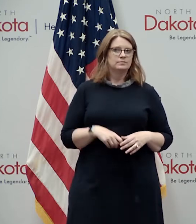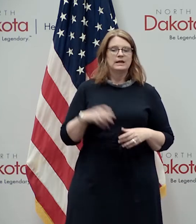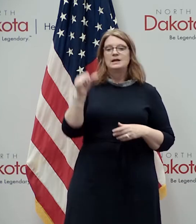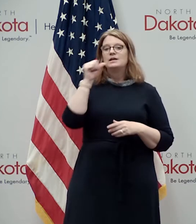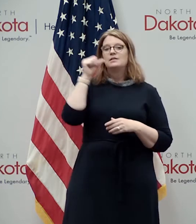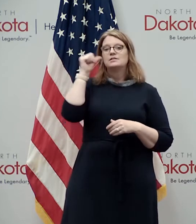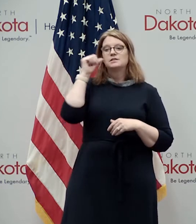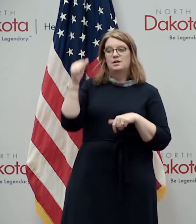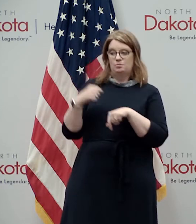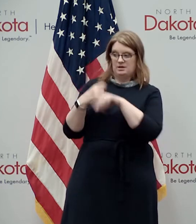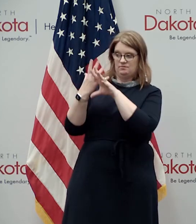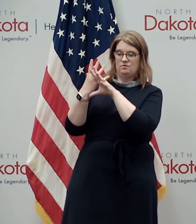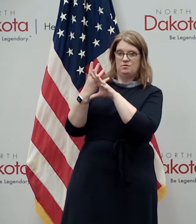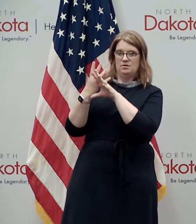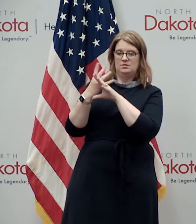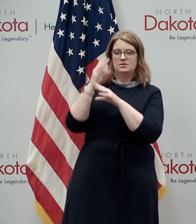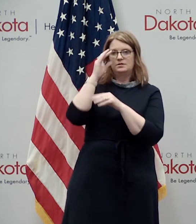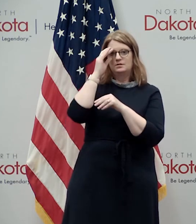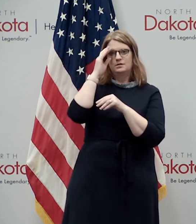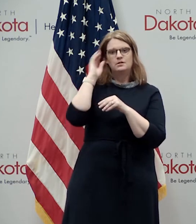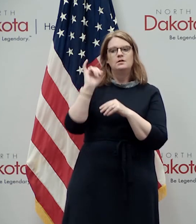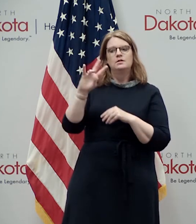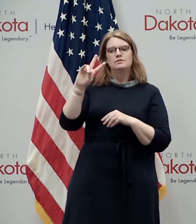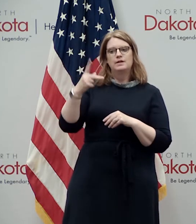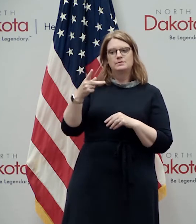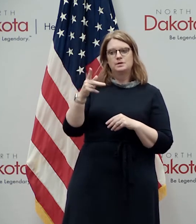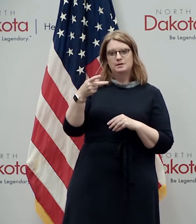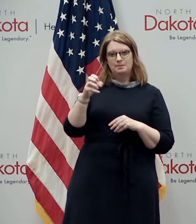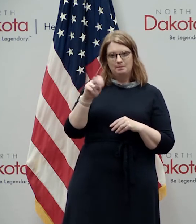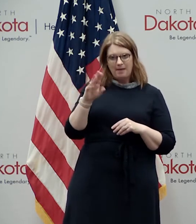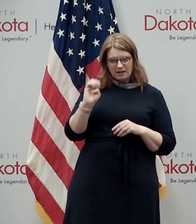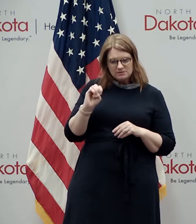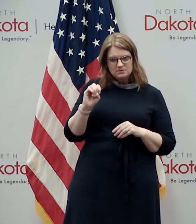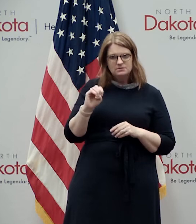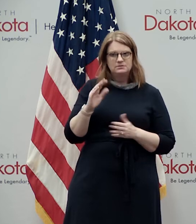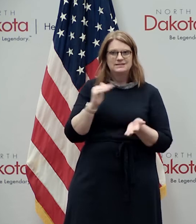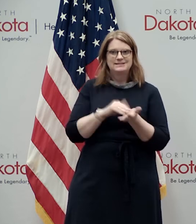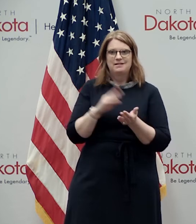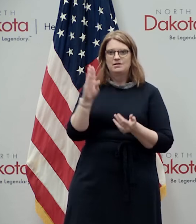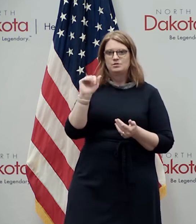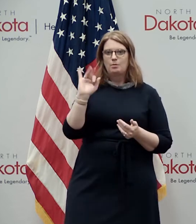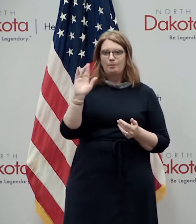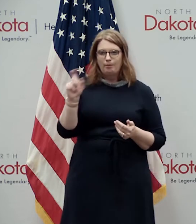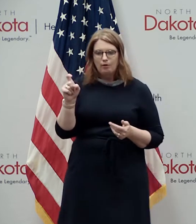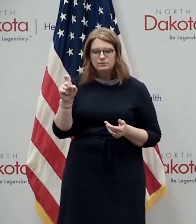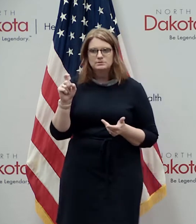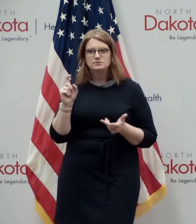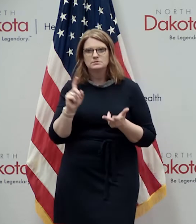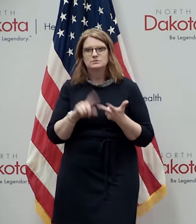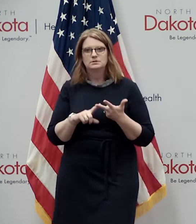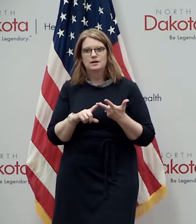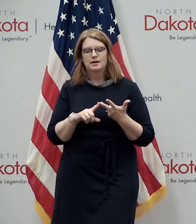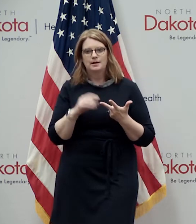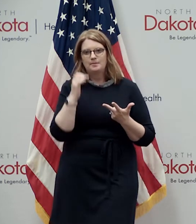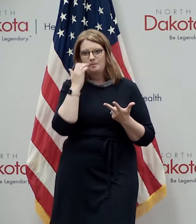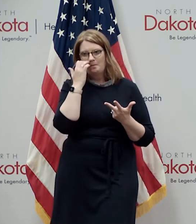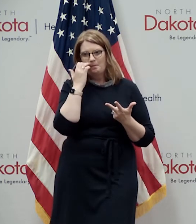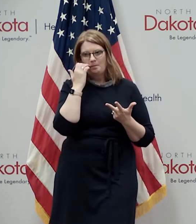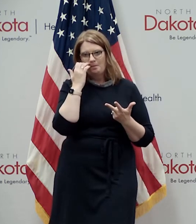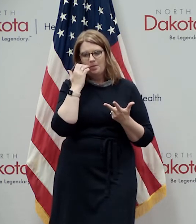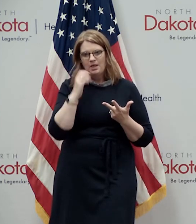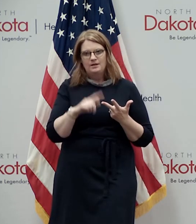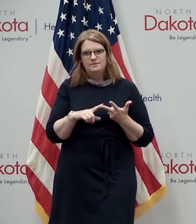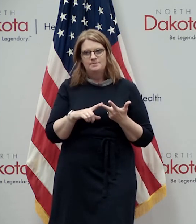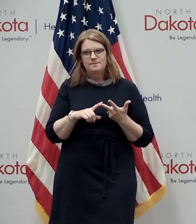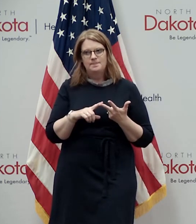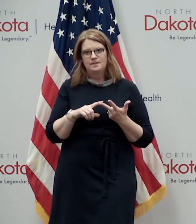yesterday with as i said at the outset with vice president pence uh dr burks uh you